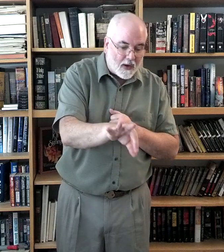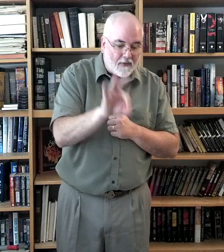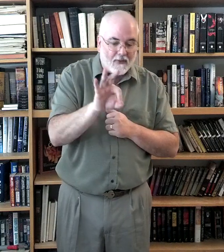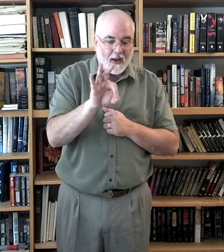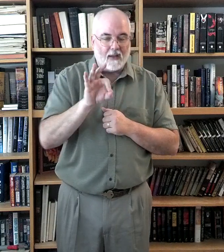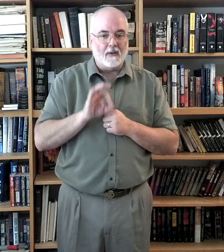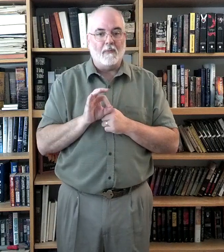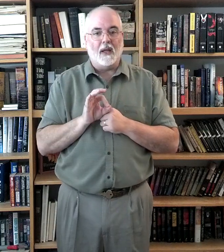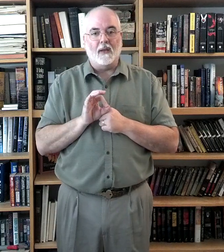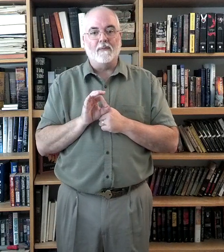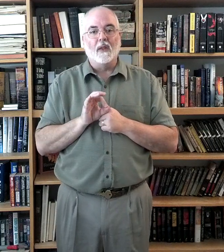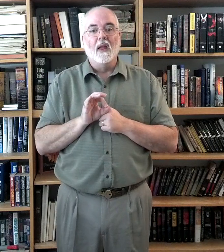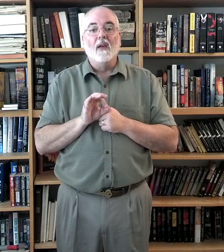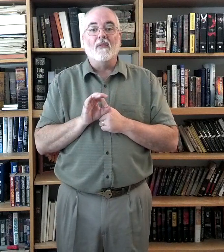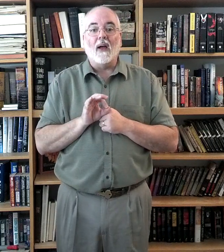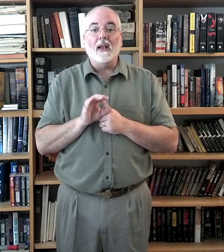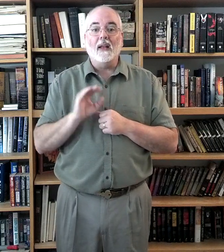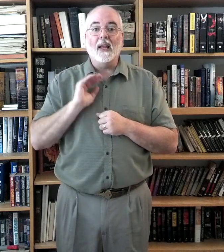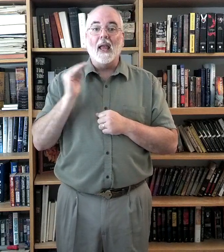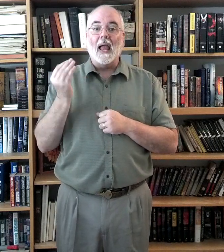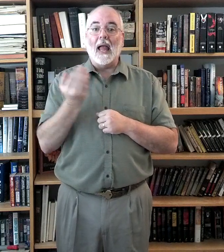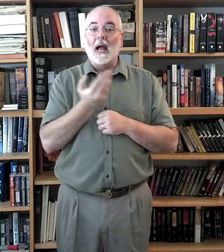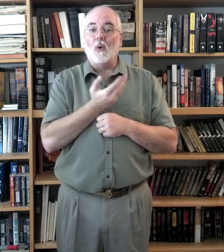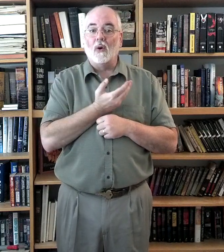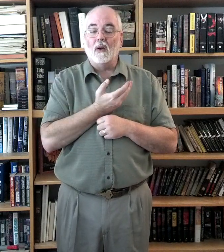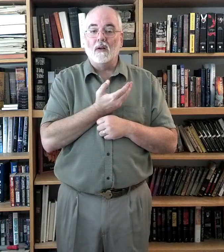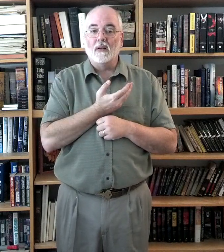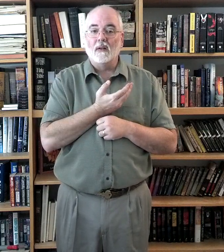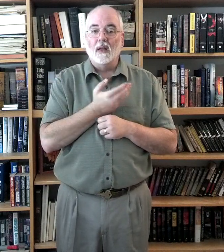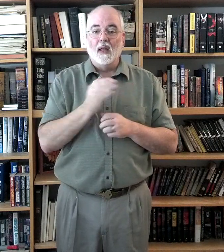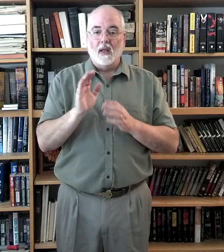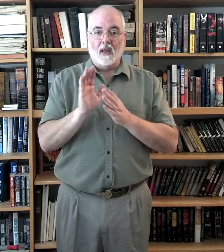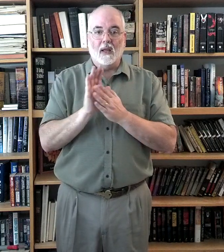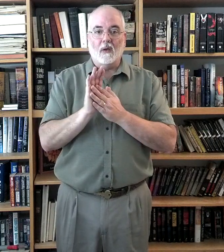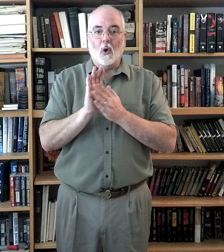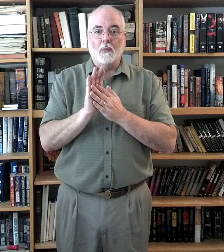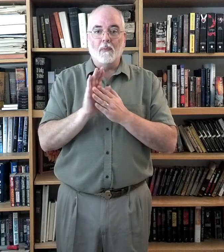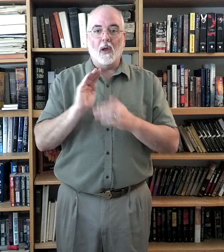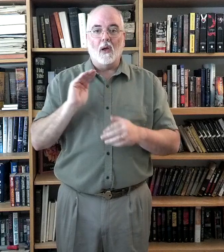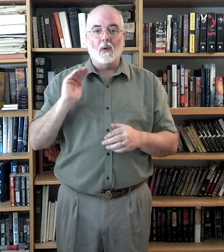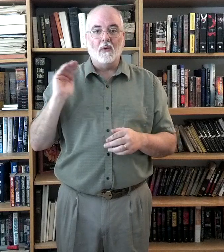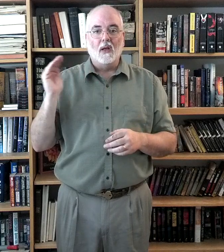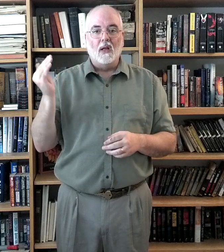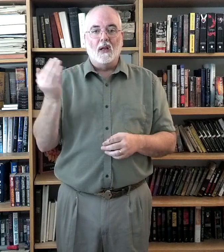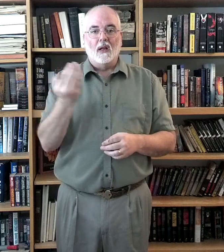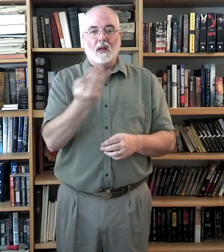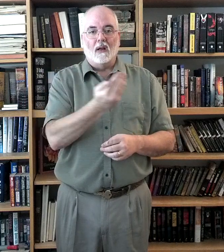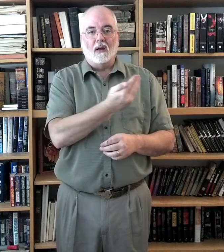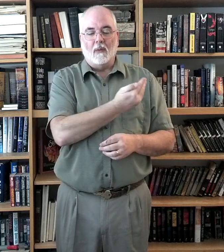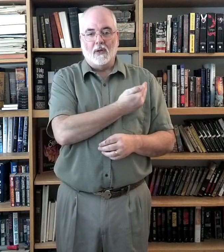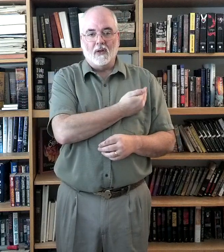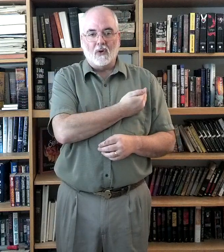and I find it and I pick it. Finding our. Again, open palm. Coming across.